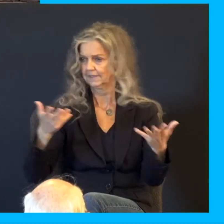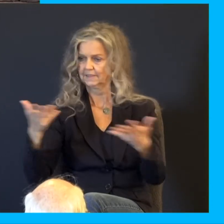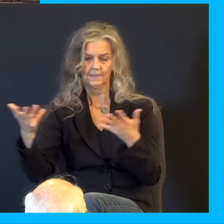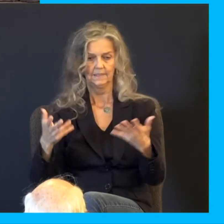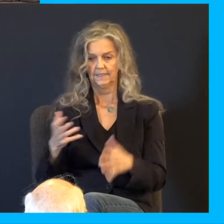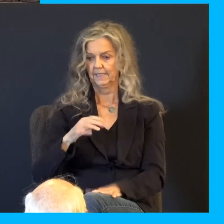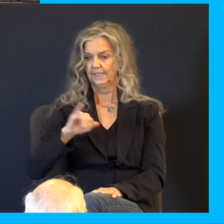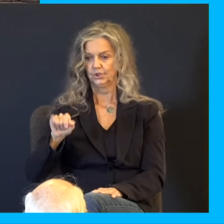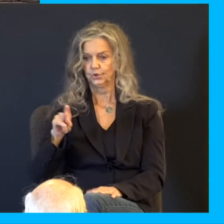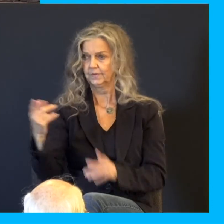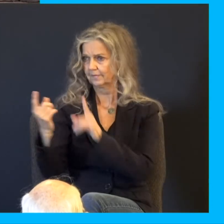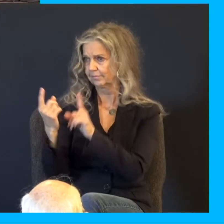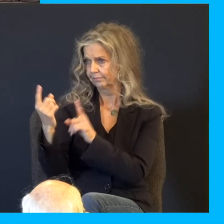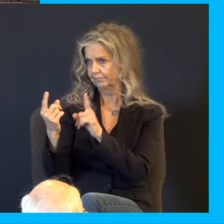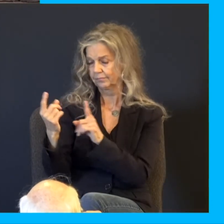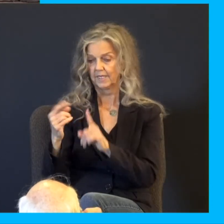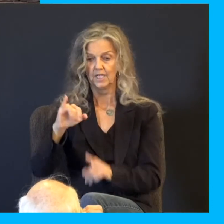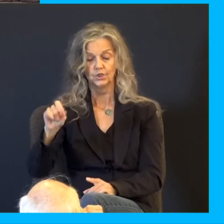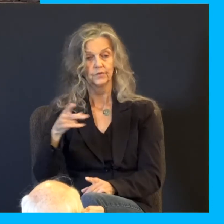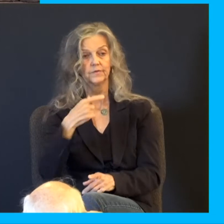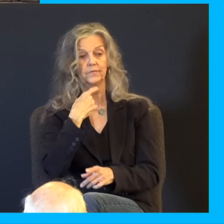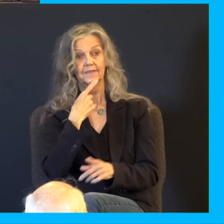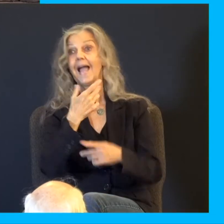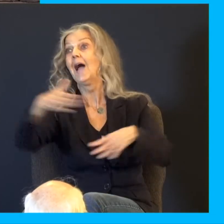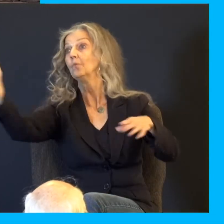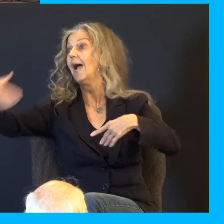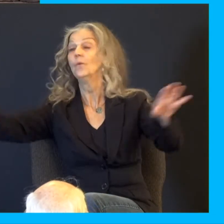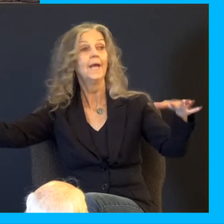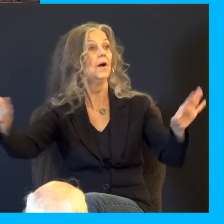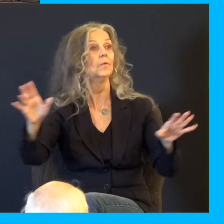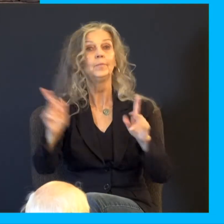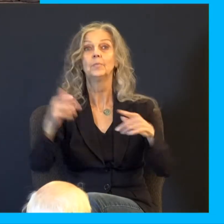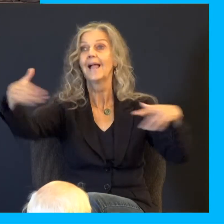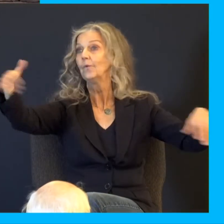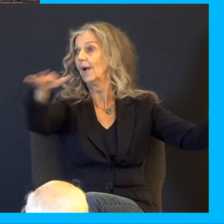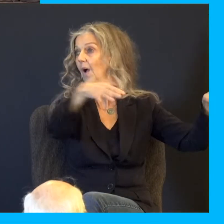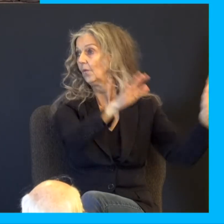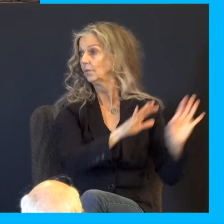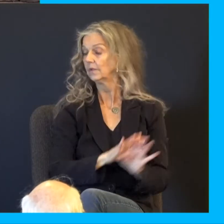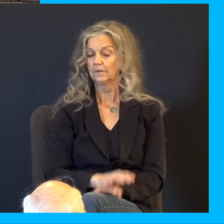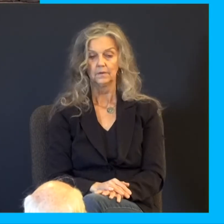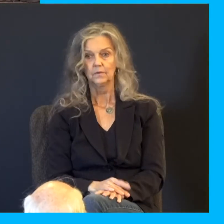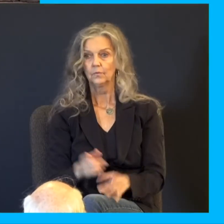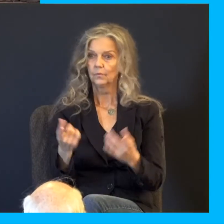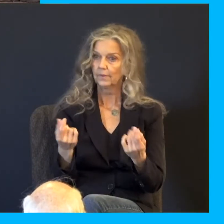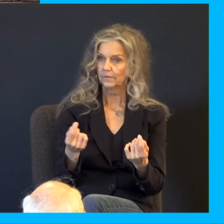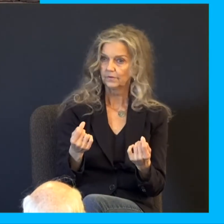interacting with them personally and Joseph finally an Egyptian says, out, everybody out. And they're all like, okay, this is different. What would you do? Awkward. You'd all